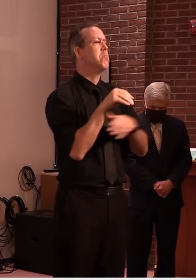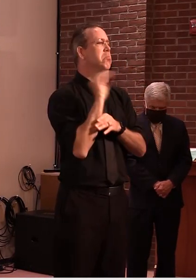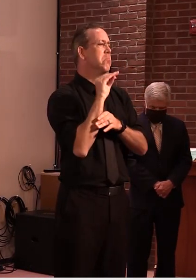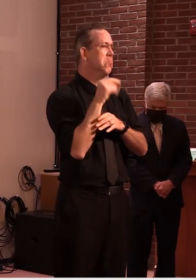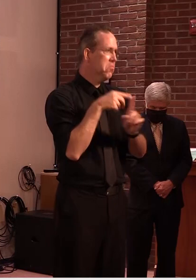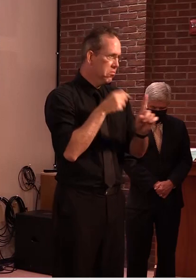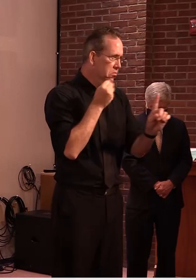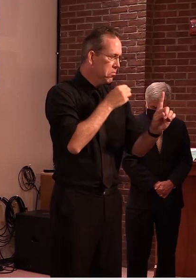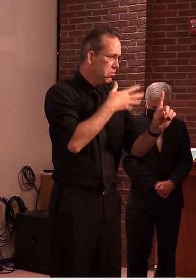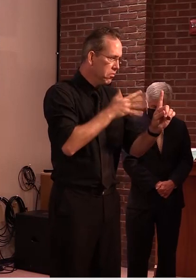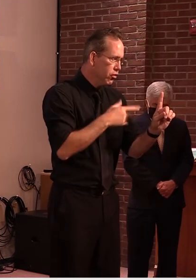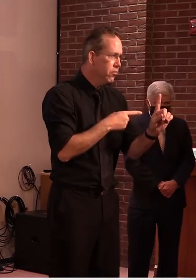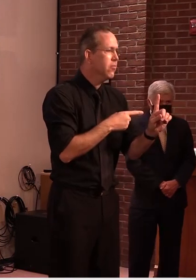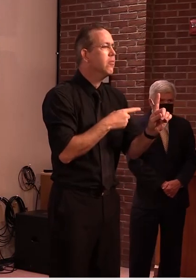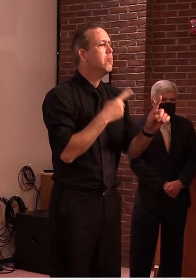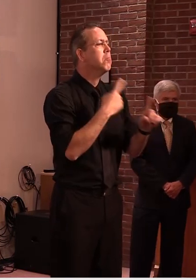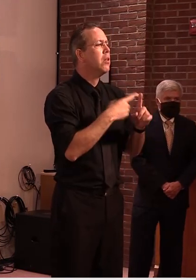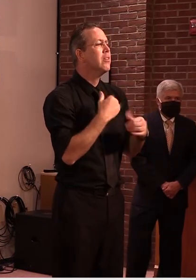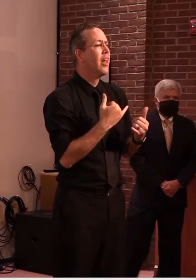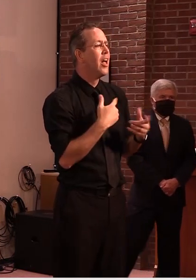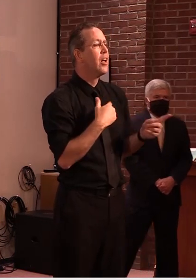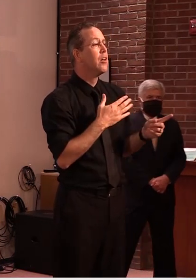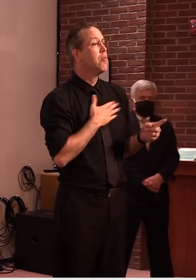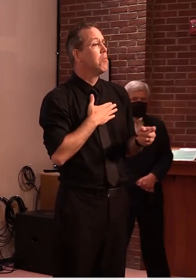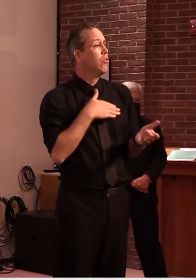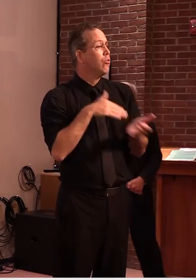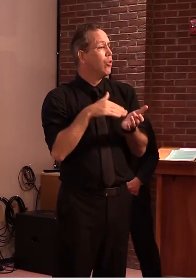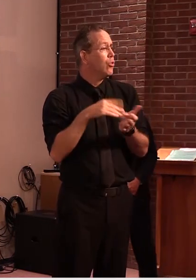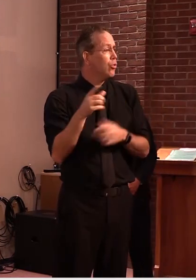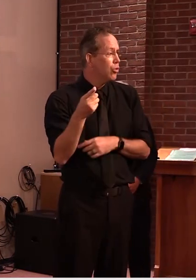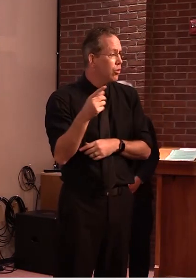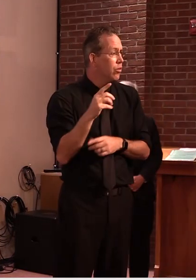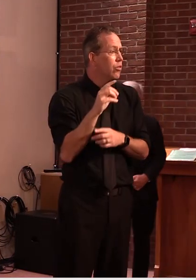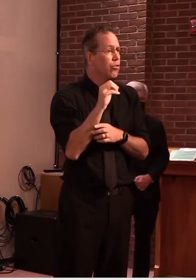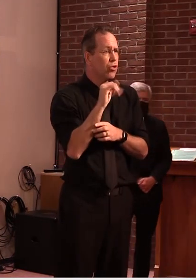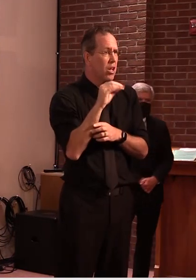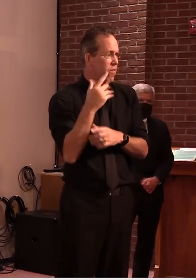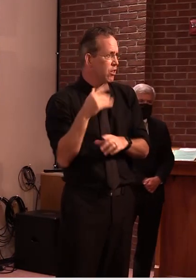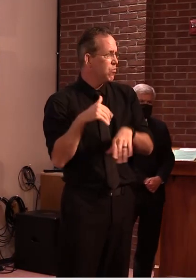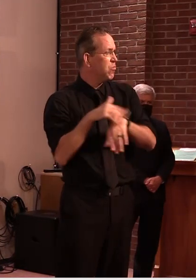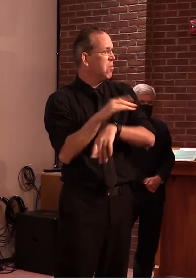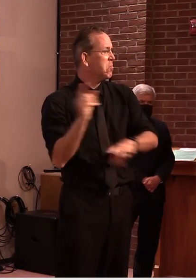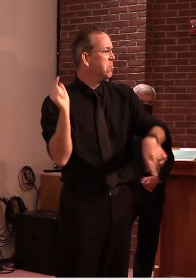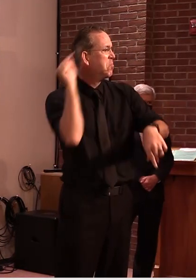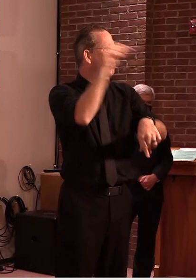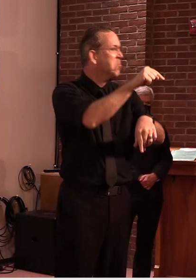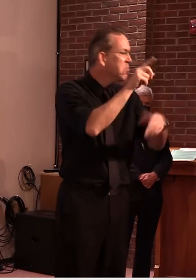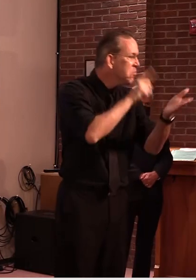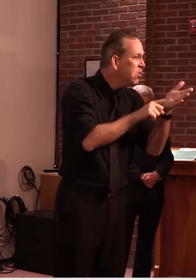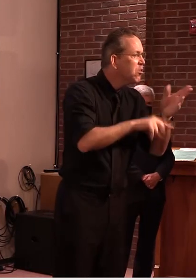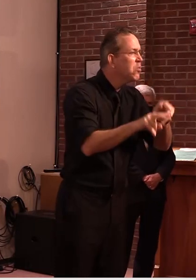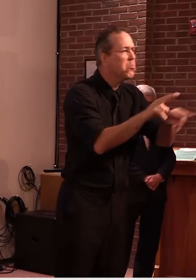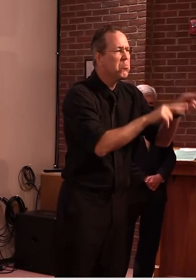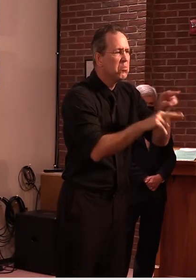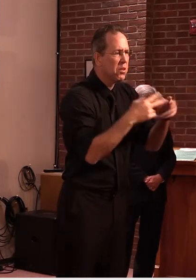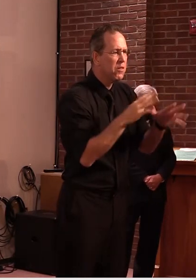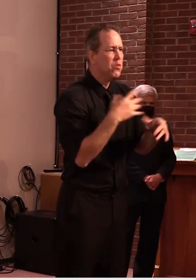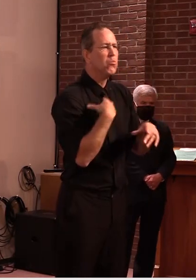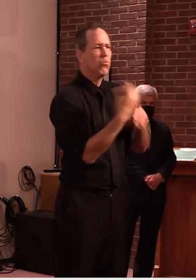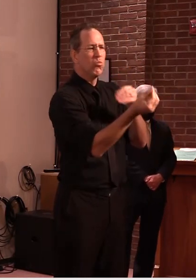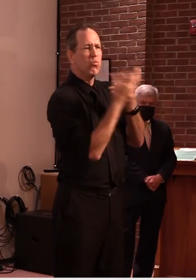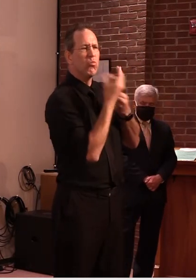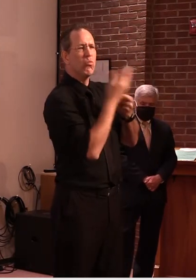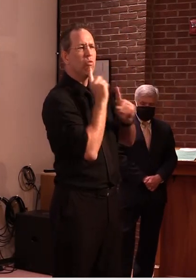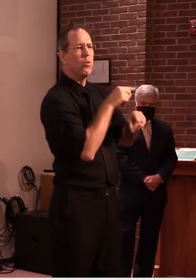dr strenio has reported um directly to us um what he's seeing for for medical conditions there at the facility